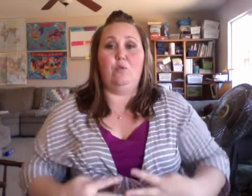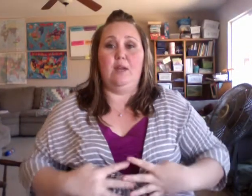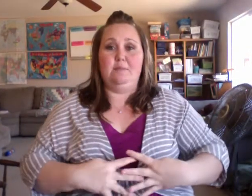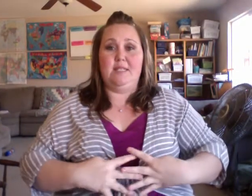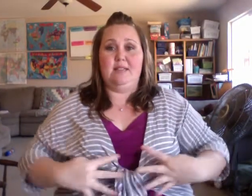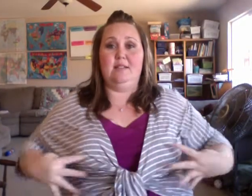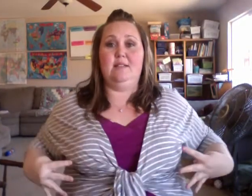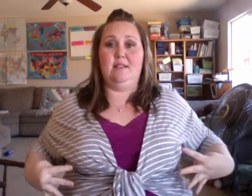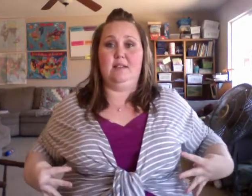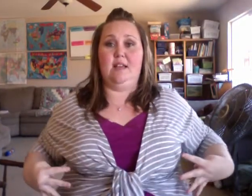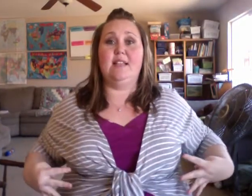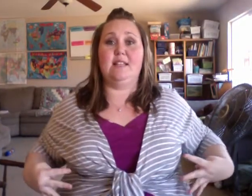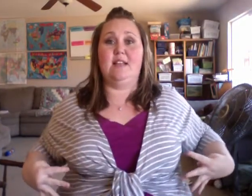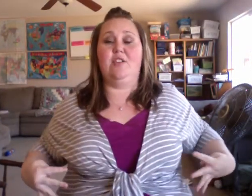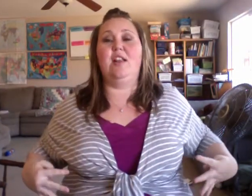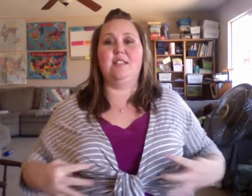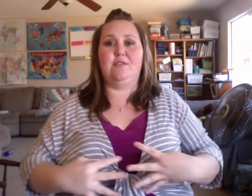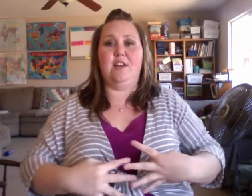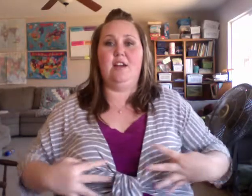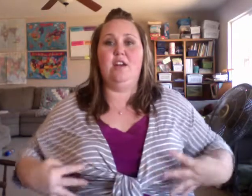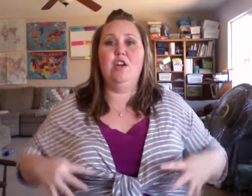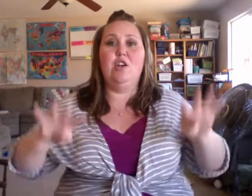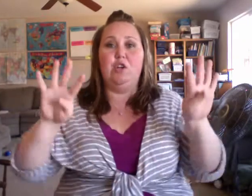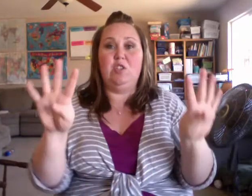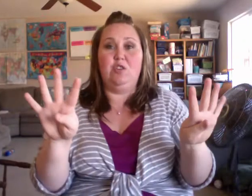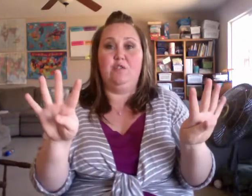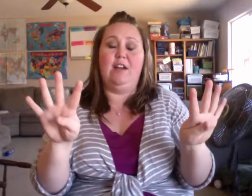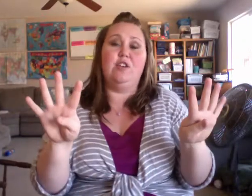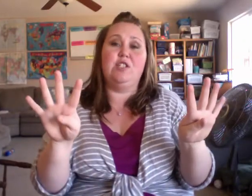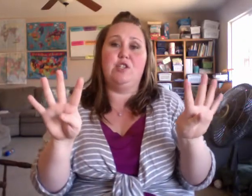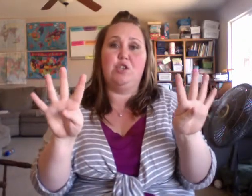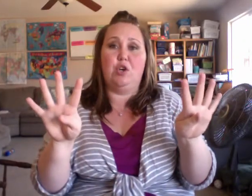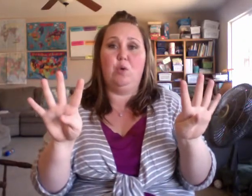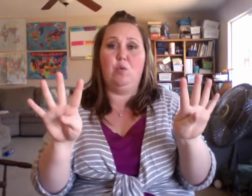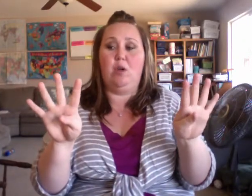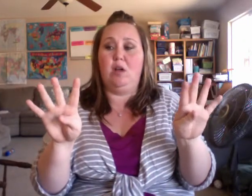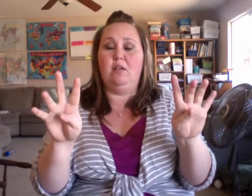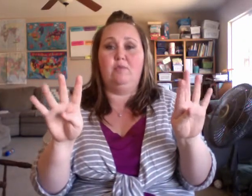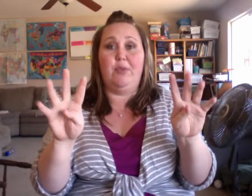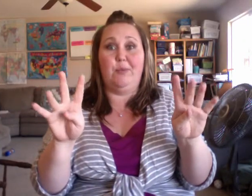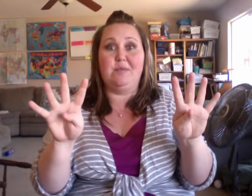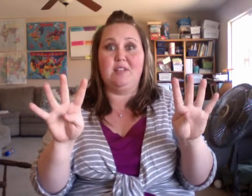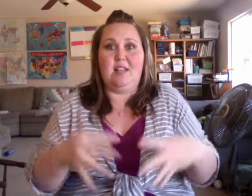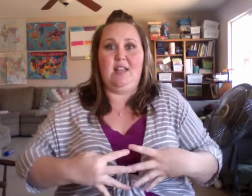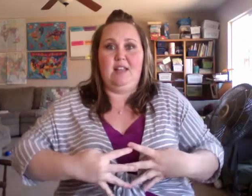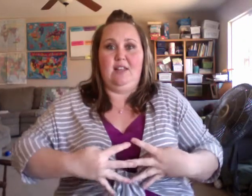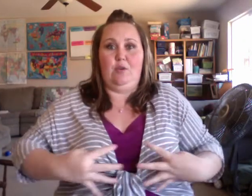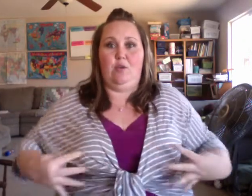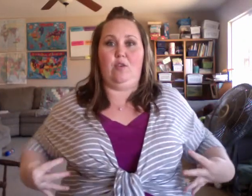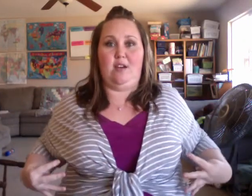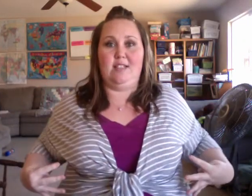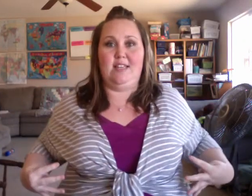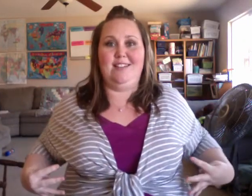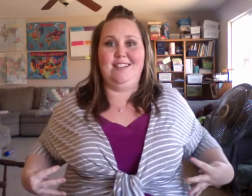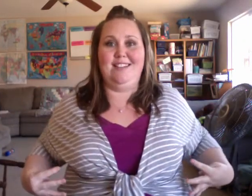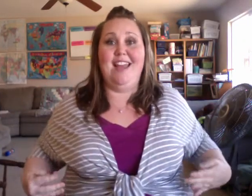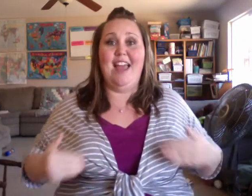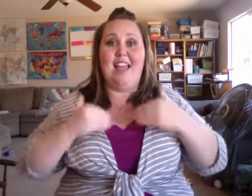Ribs. It's another classifier. You're using your fingers to show what the ribs look like. They go across here. And